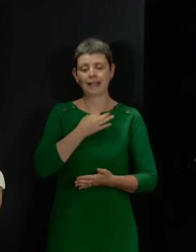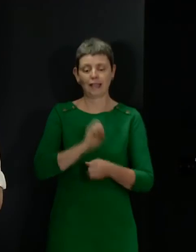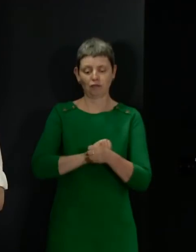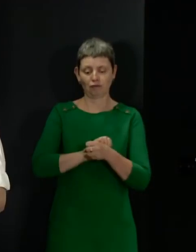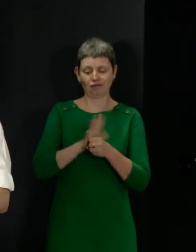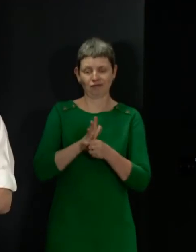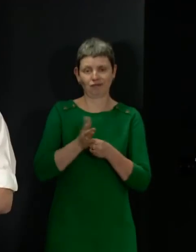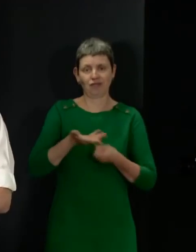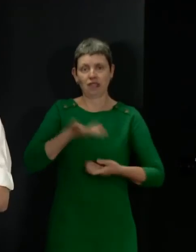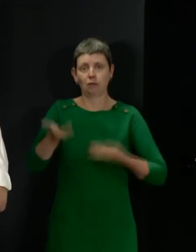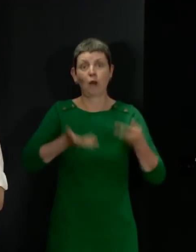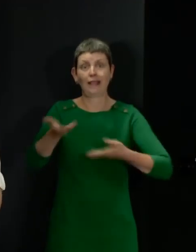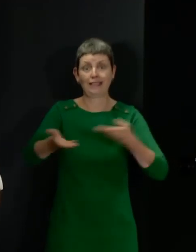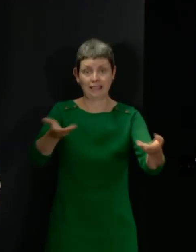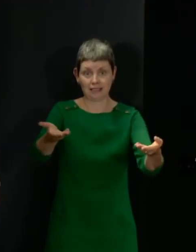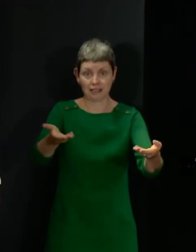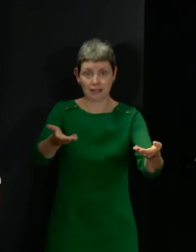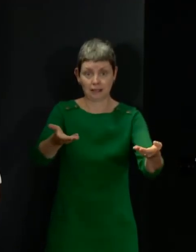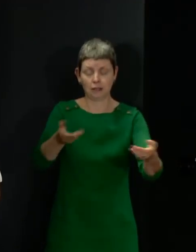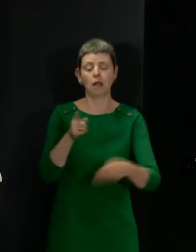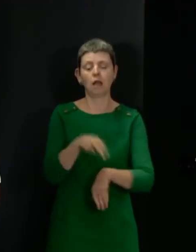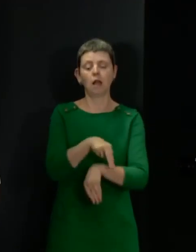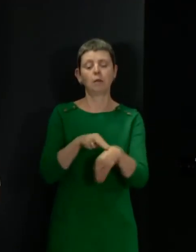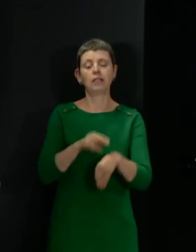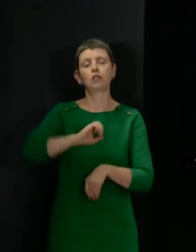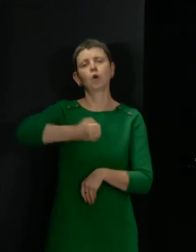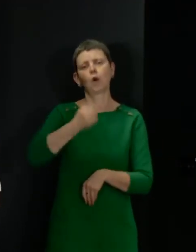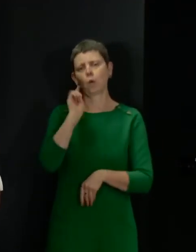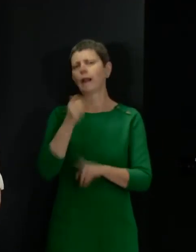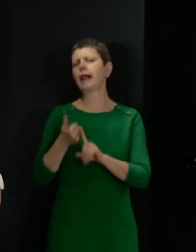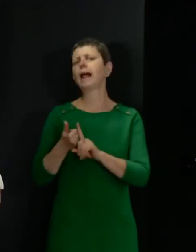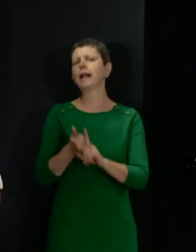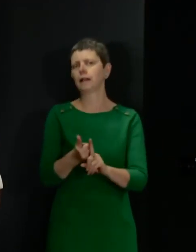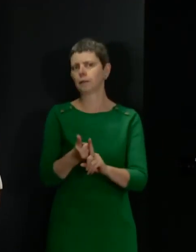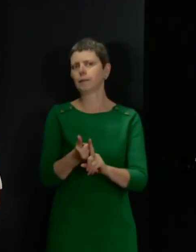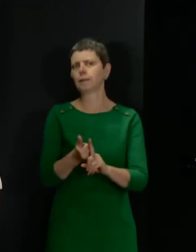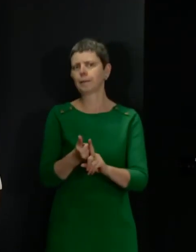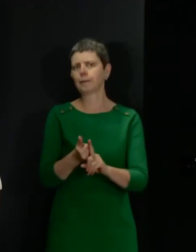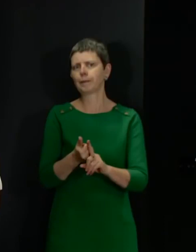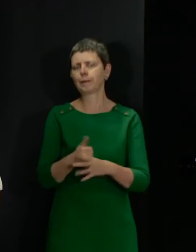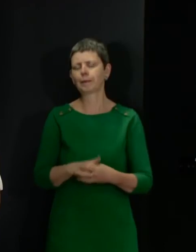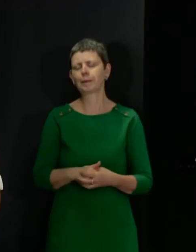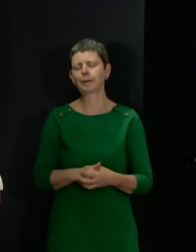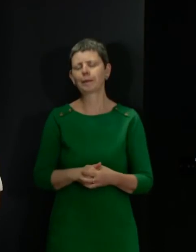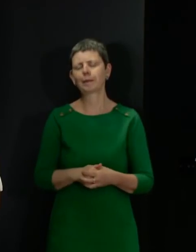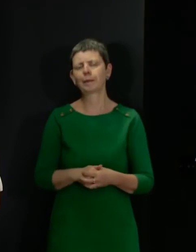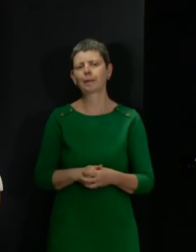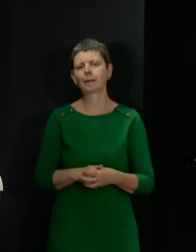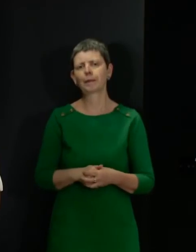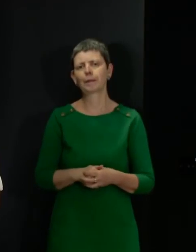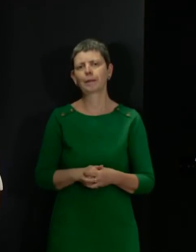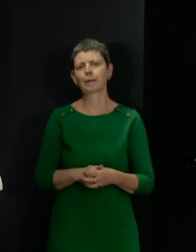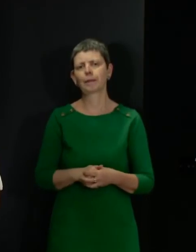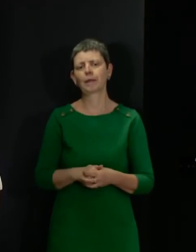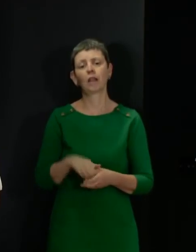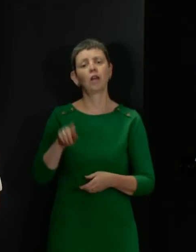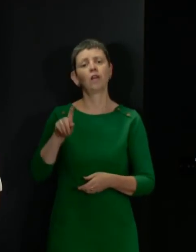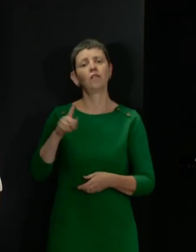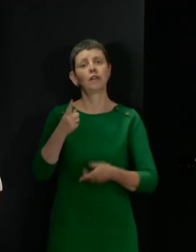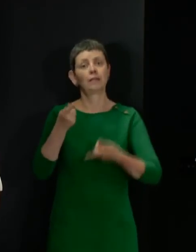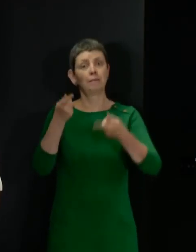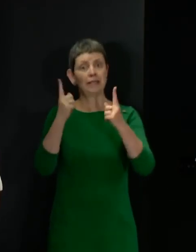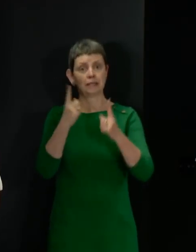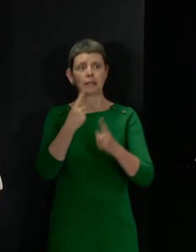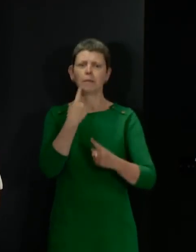Policing in Scotland will help in this regard. I know, again, as the First Minister has alluded to, there are a number of